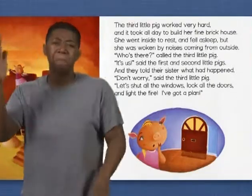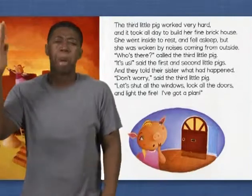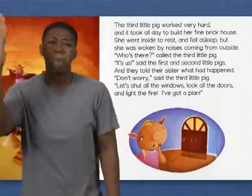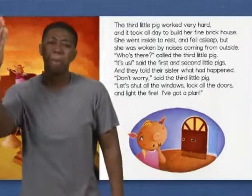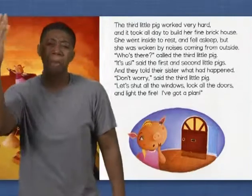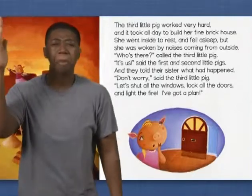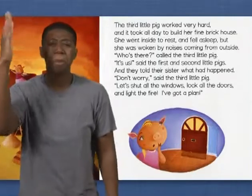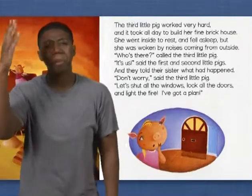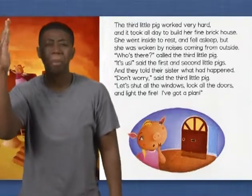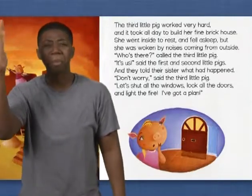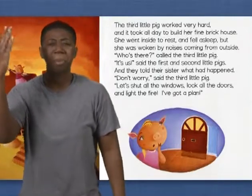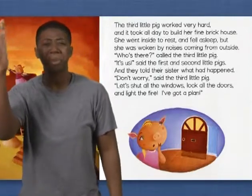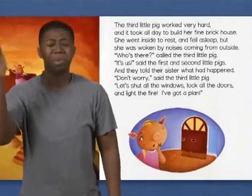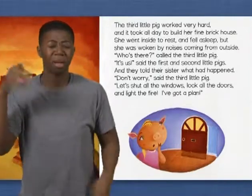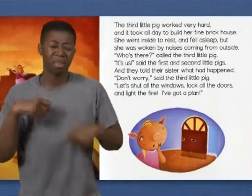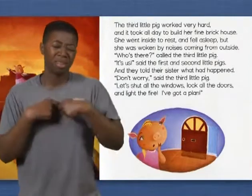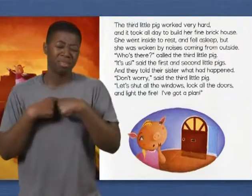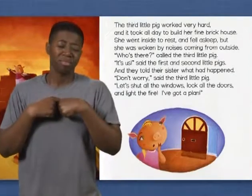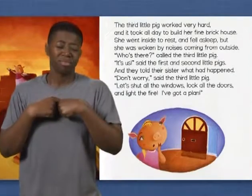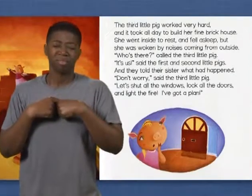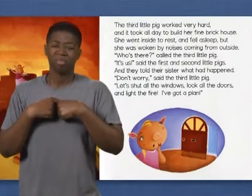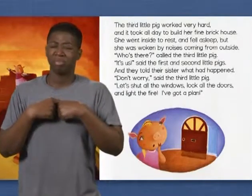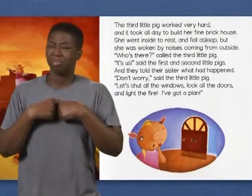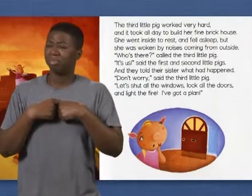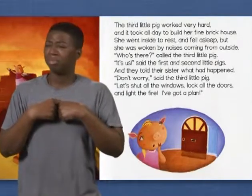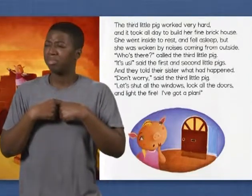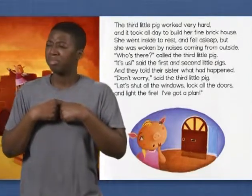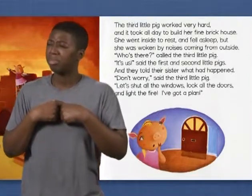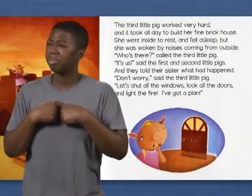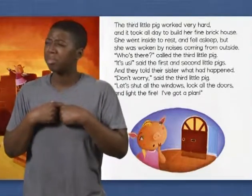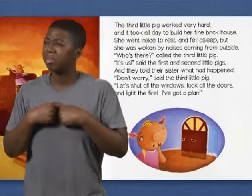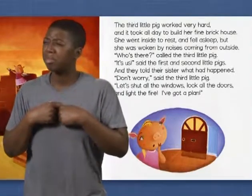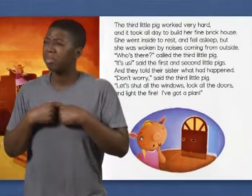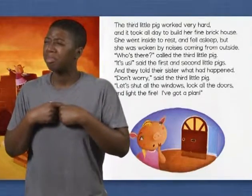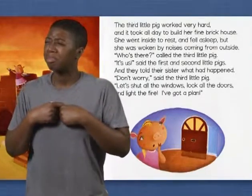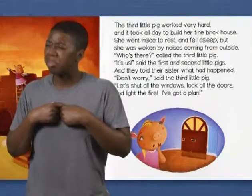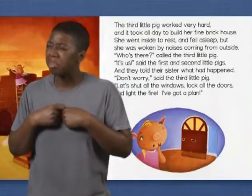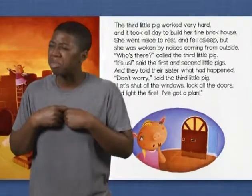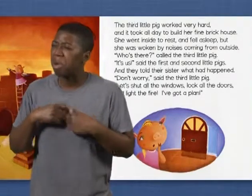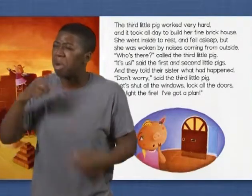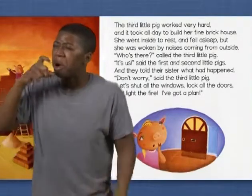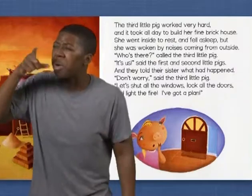outside. Who's there? Called the third little pig.